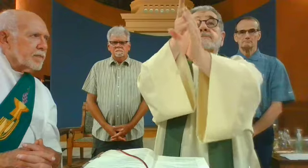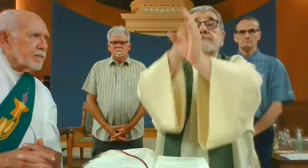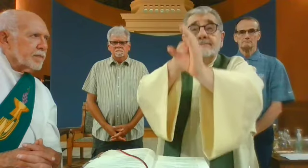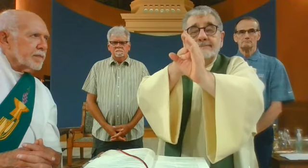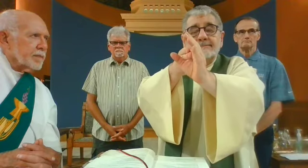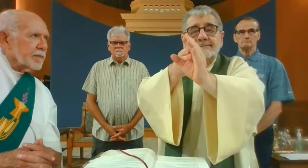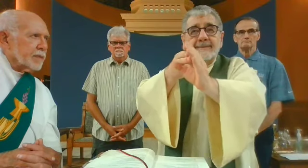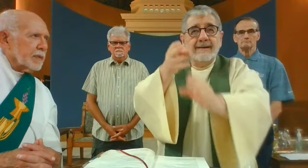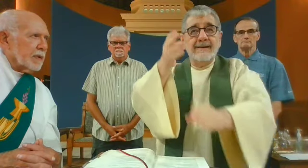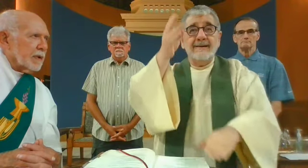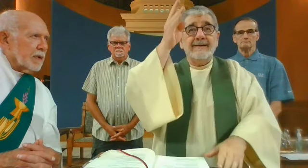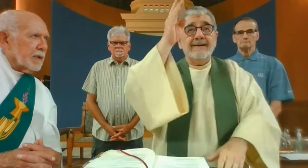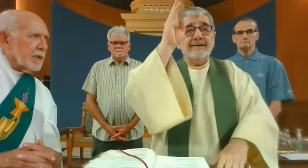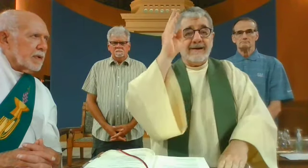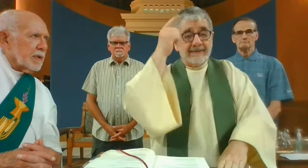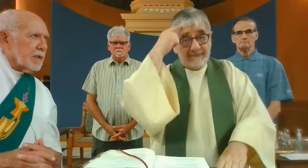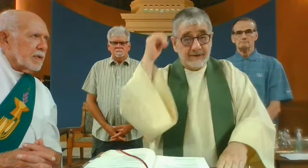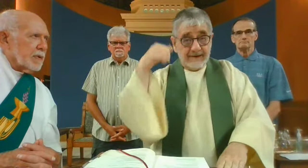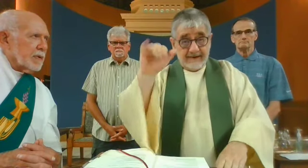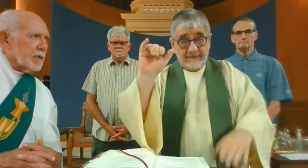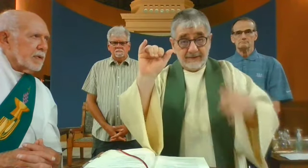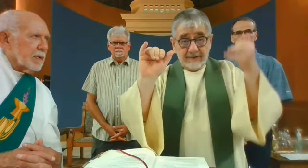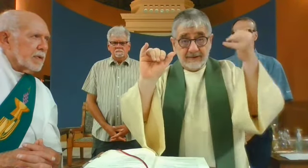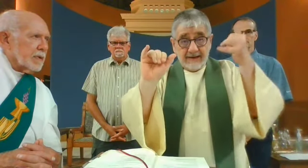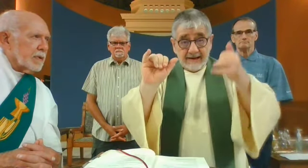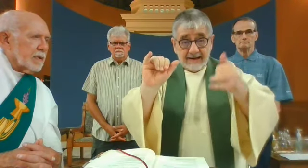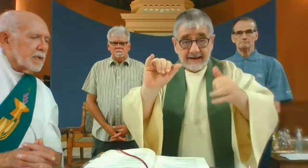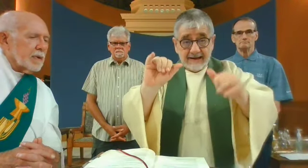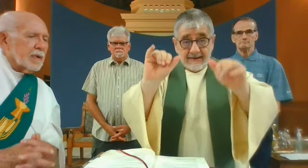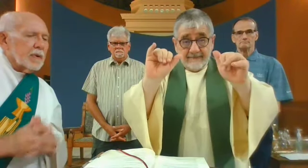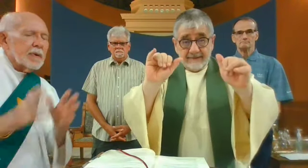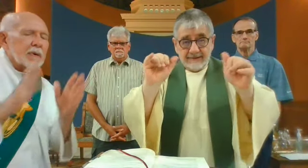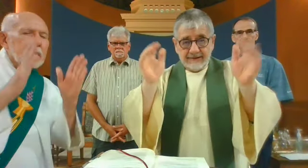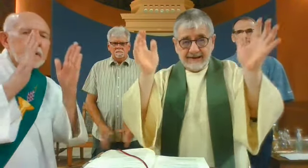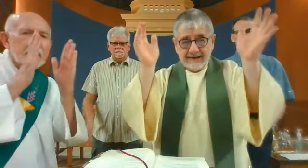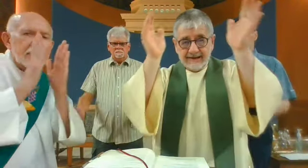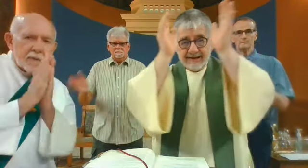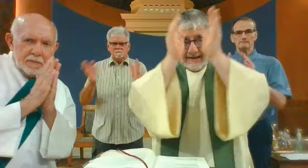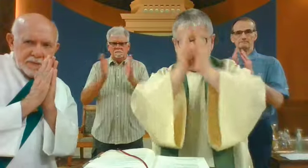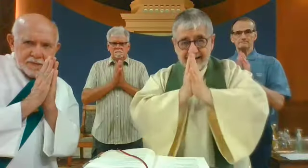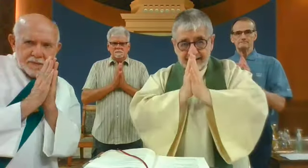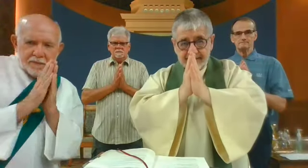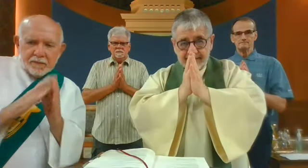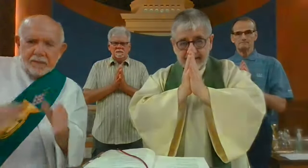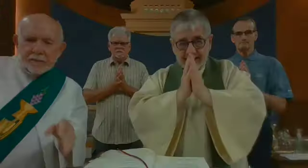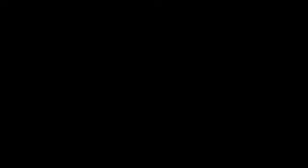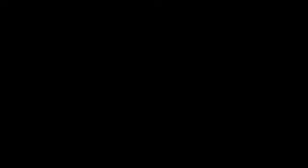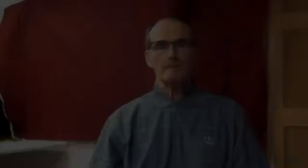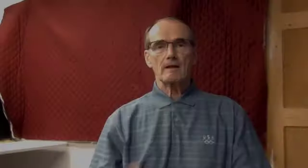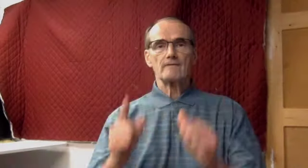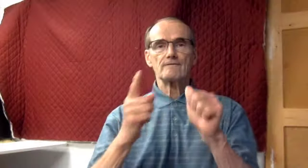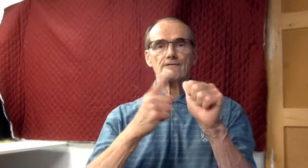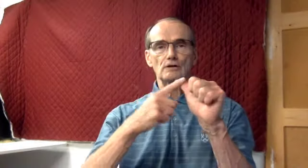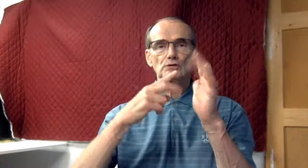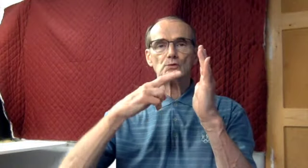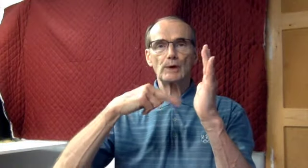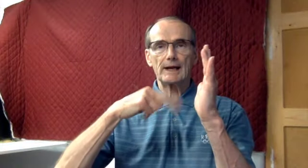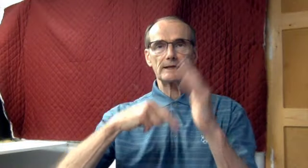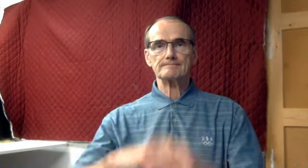you in the unity of the Holy Spirit, one God, forever and ever. Amen. The